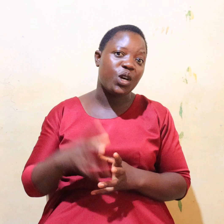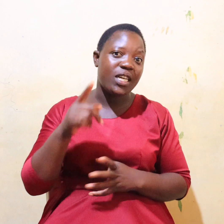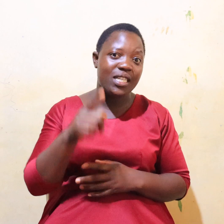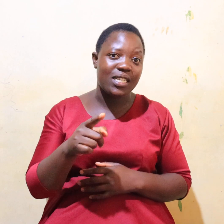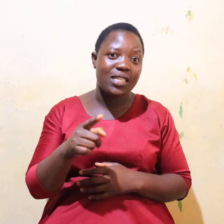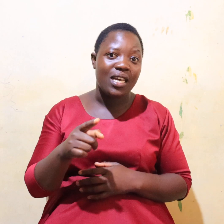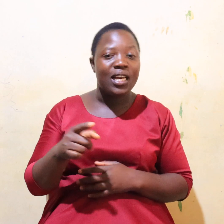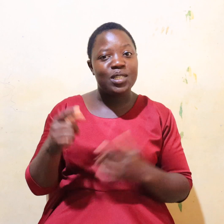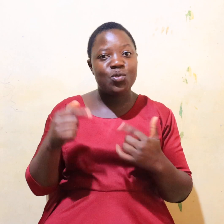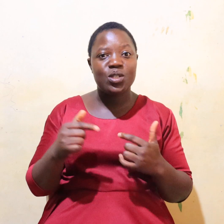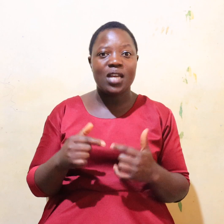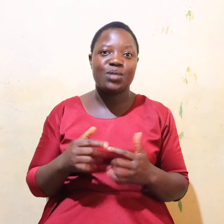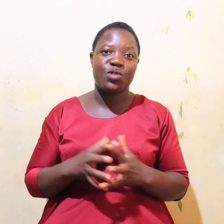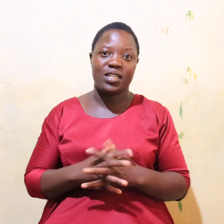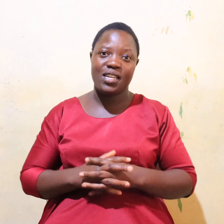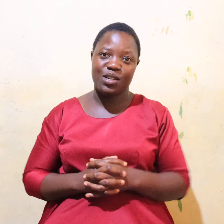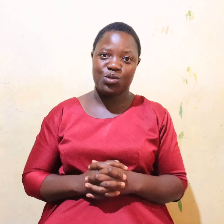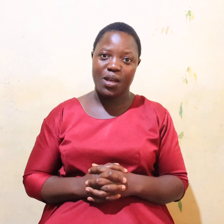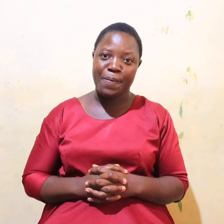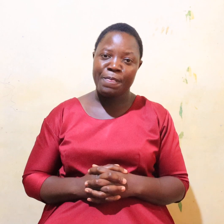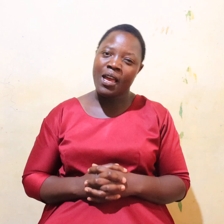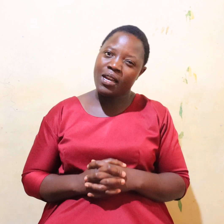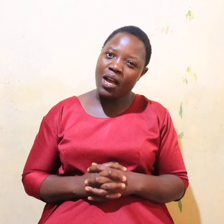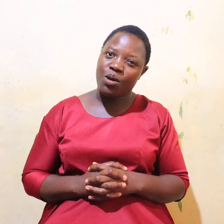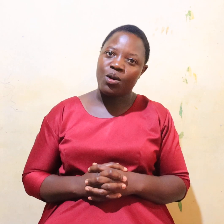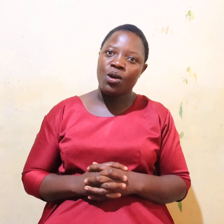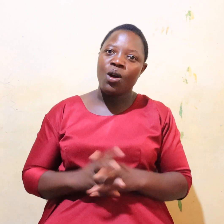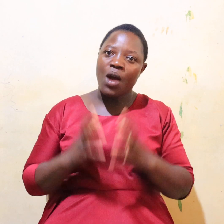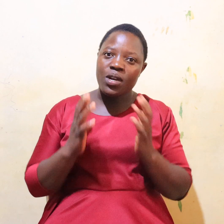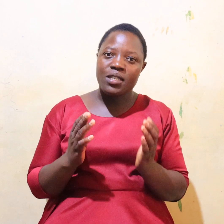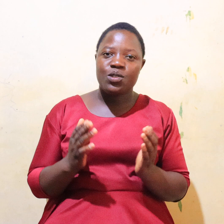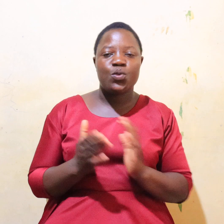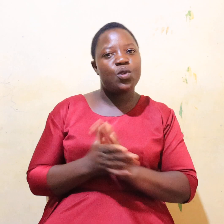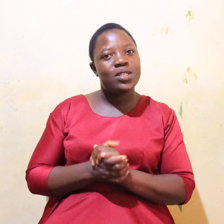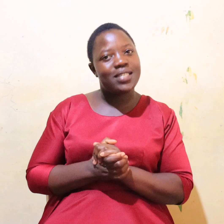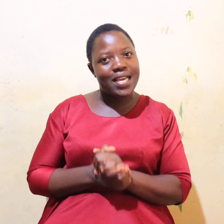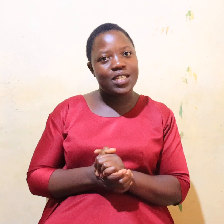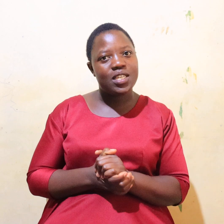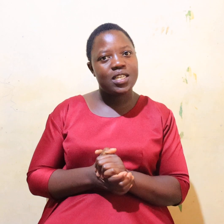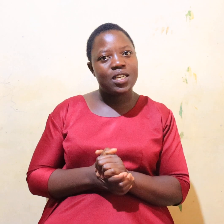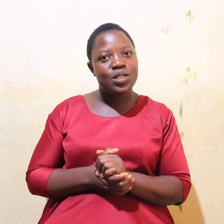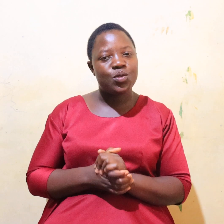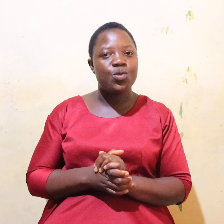interest is what has brought us here today. Now, I want us to go straight to